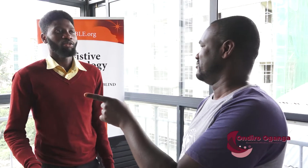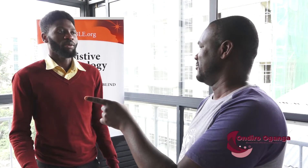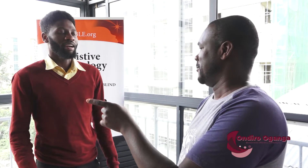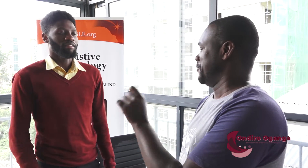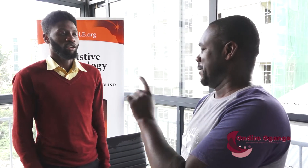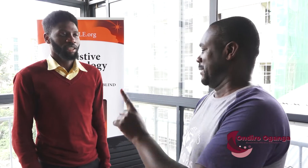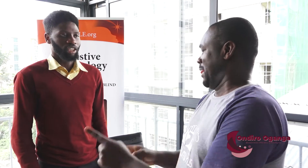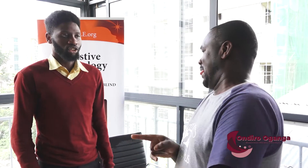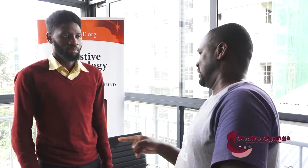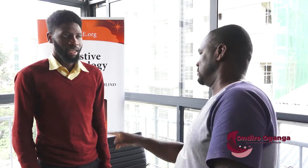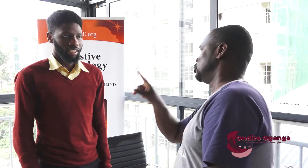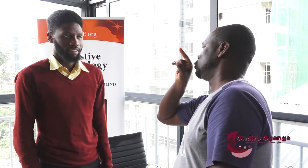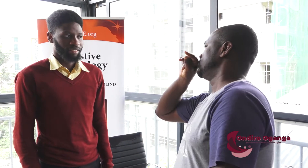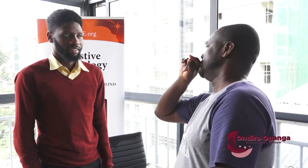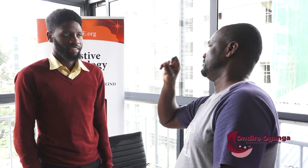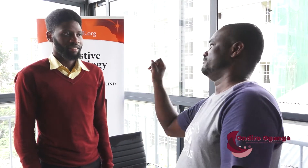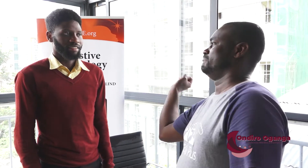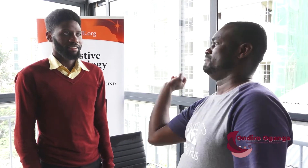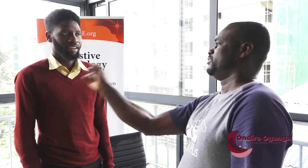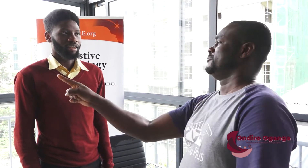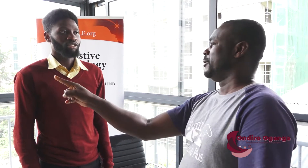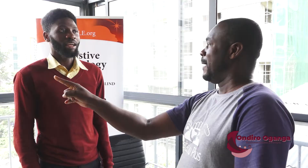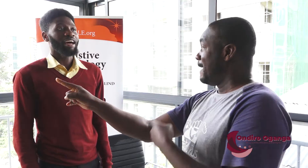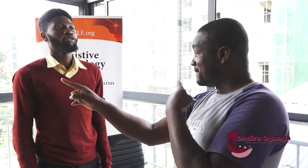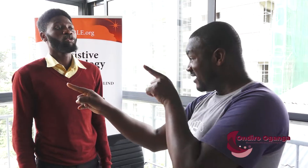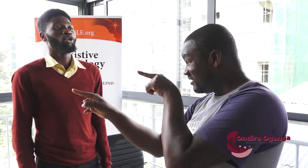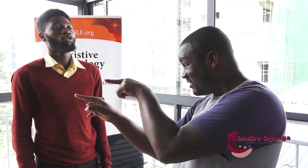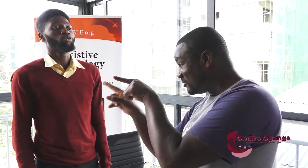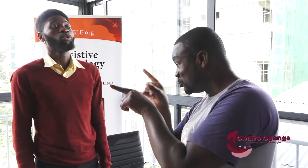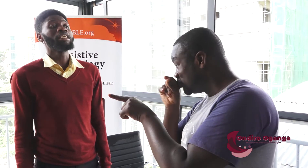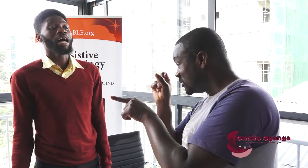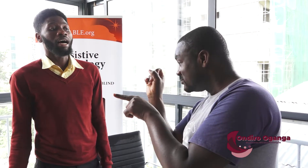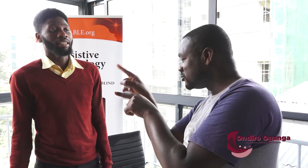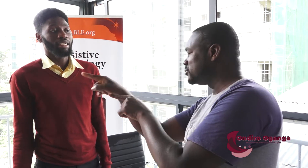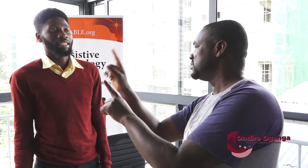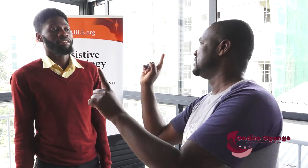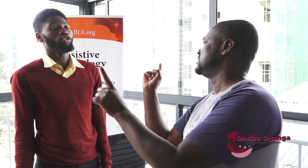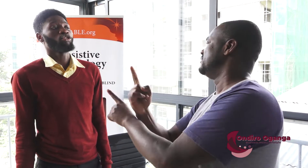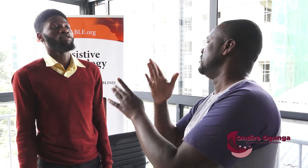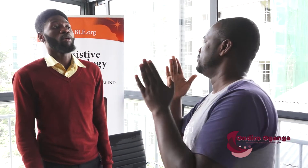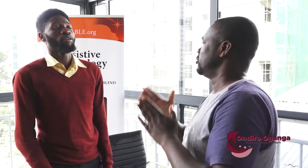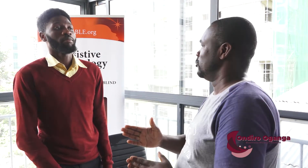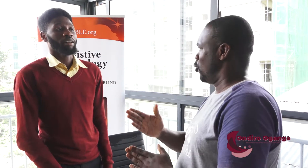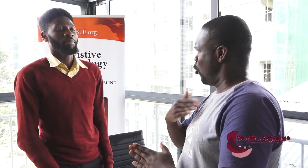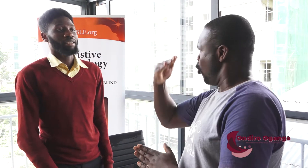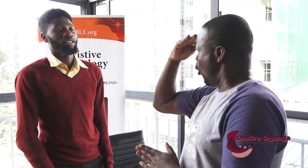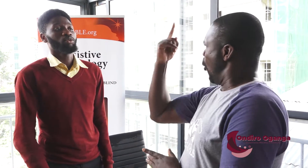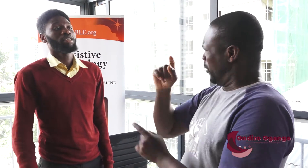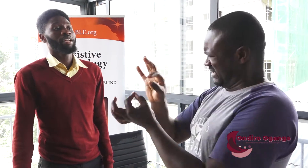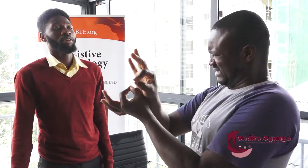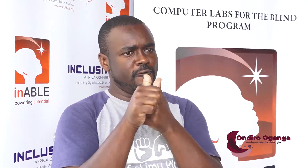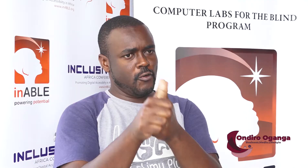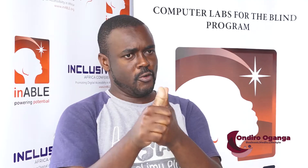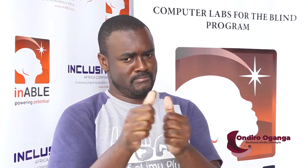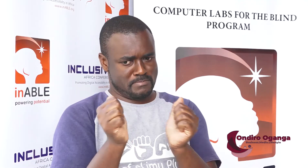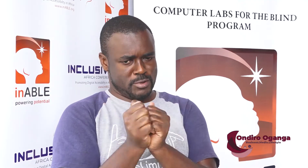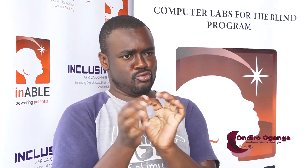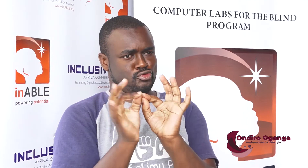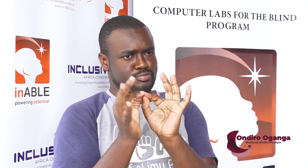the person that I was with really advised me to go to a mainstream class so that